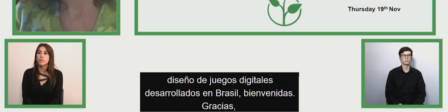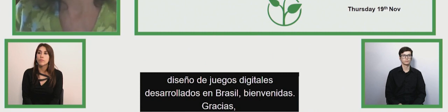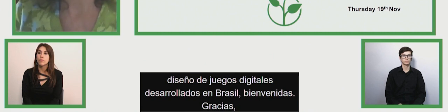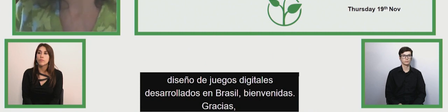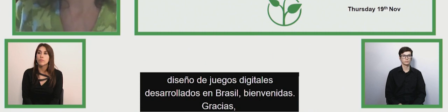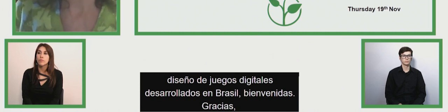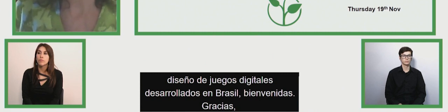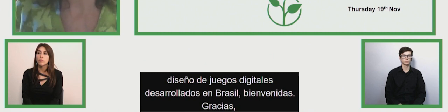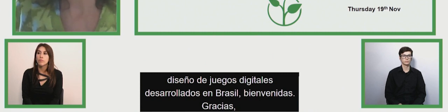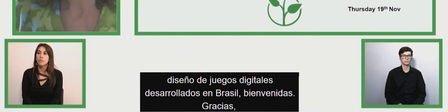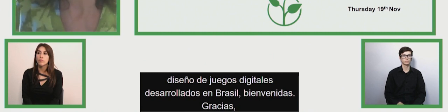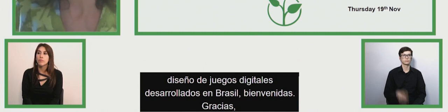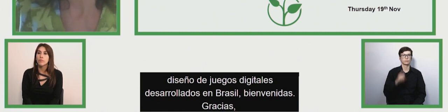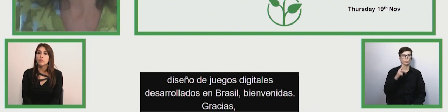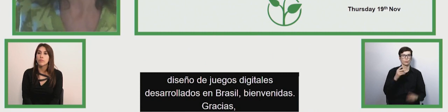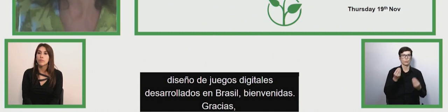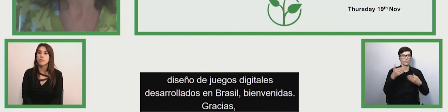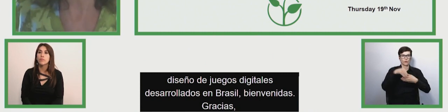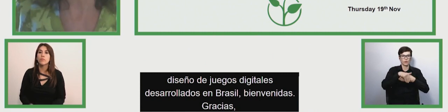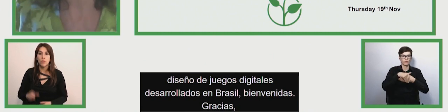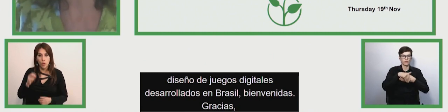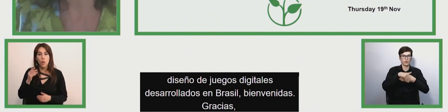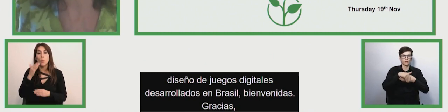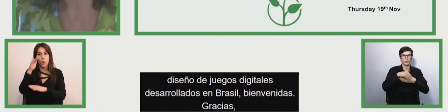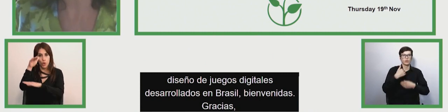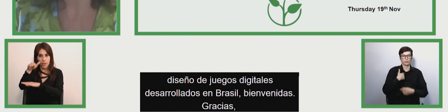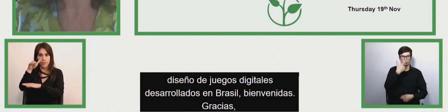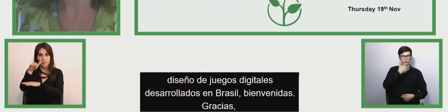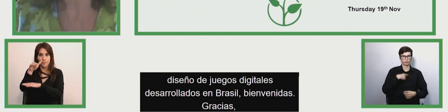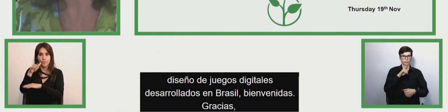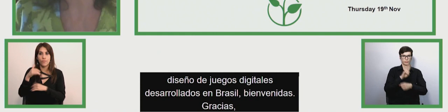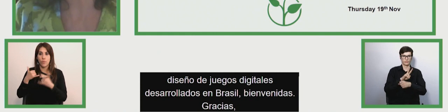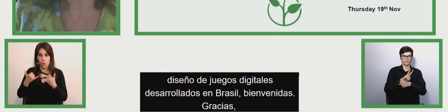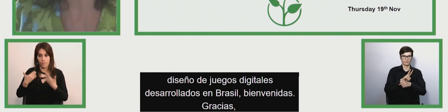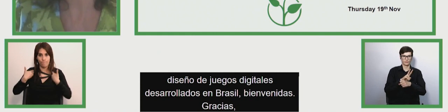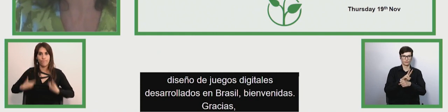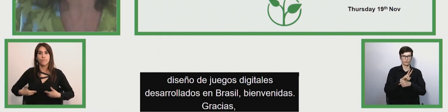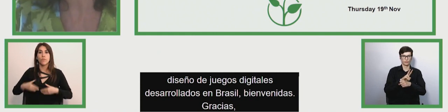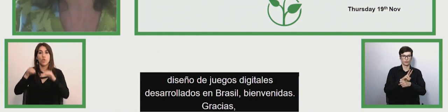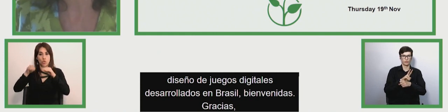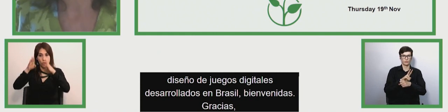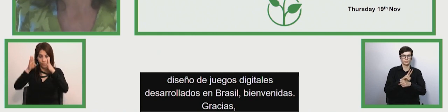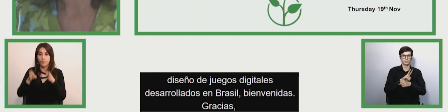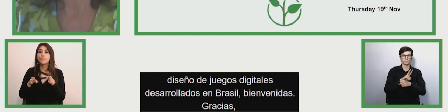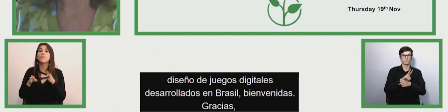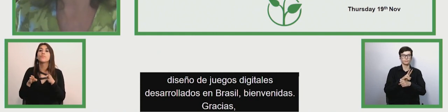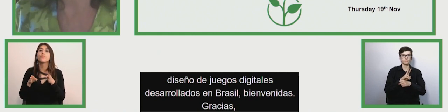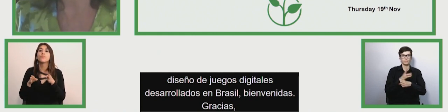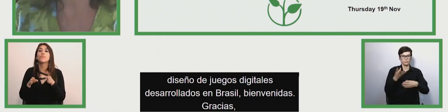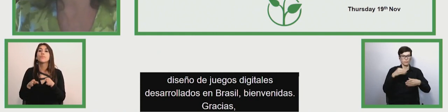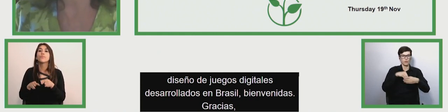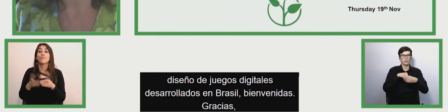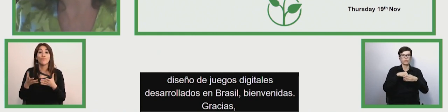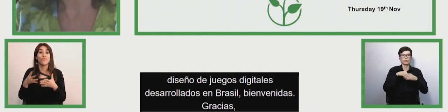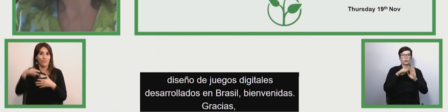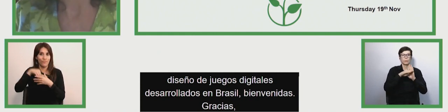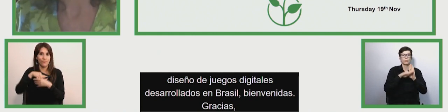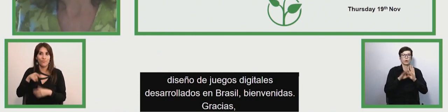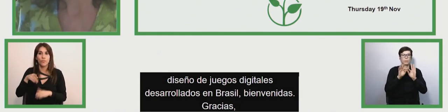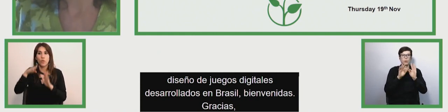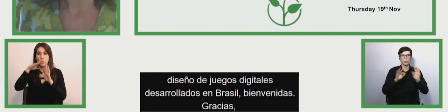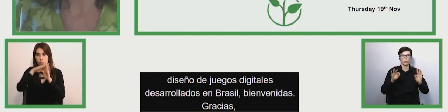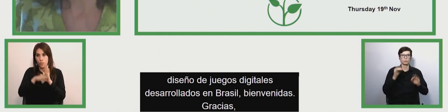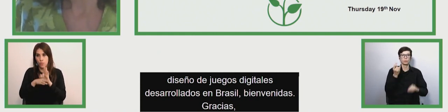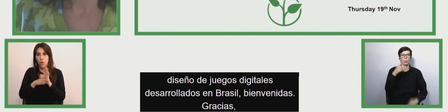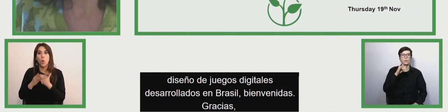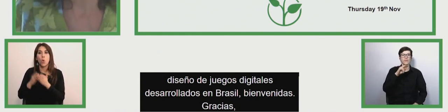the first question you can start start thank you my name is adriana my name